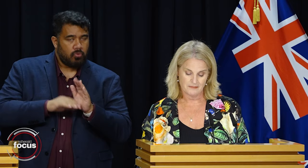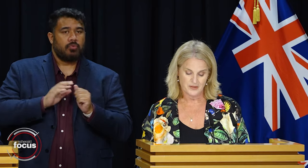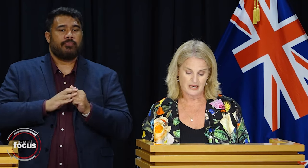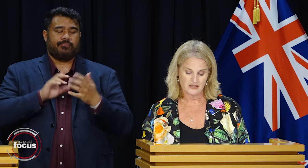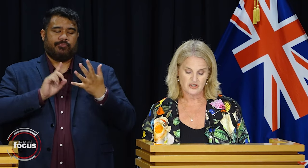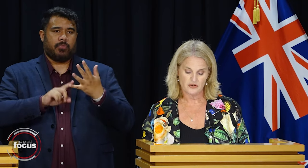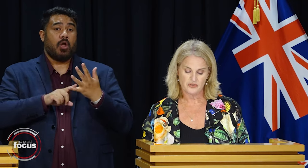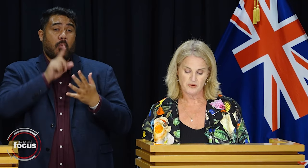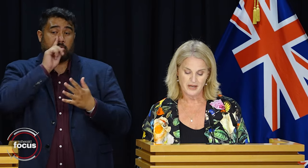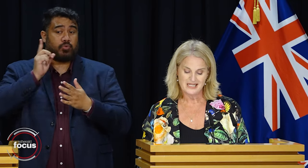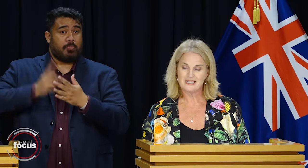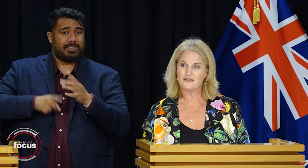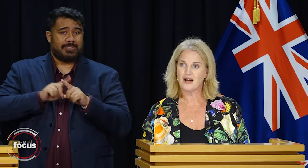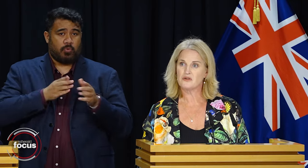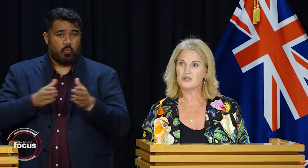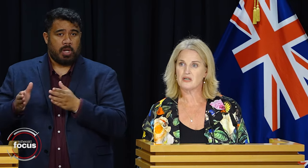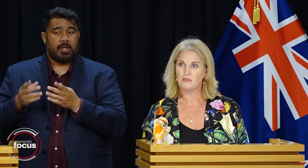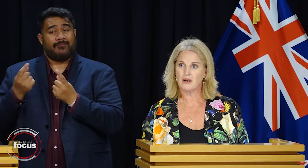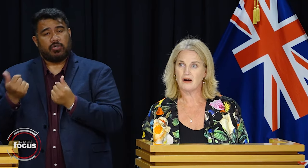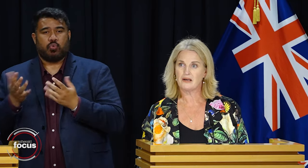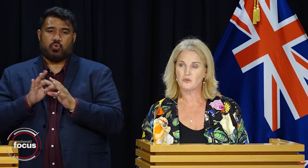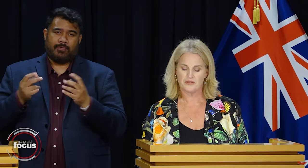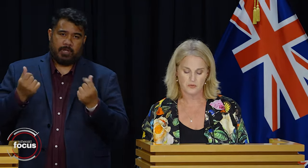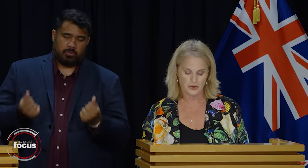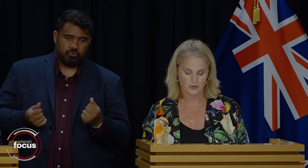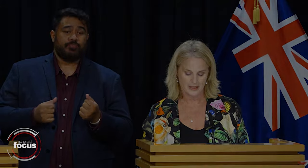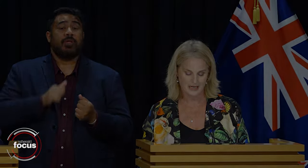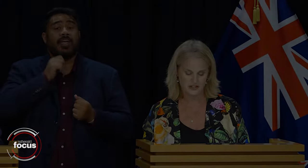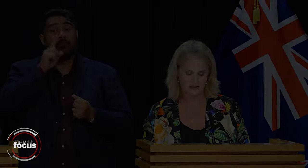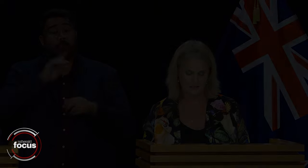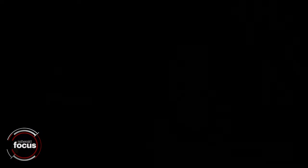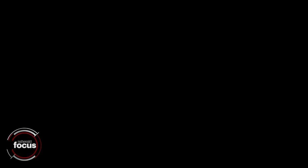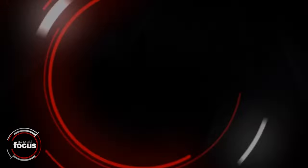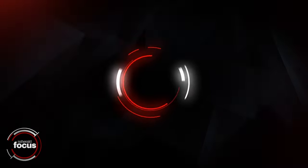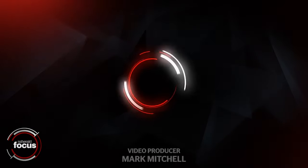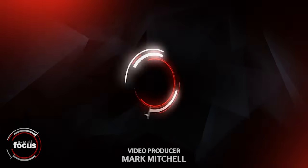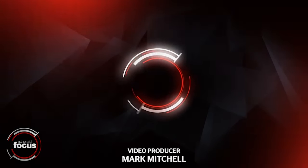taken against those who repeatedly fail to comply with their work obligations.